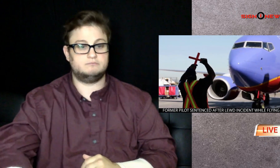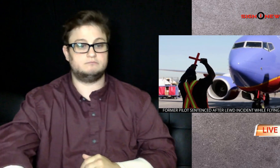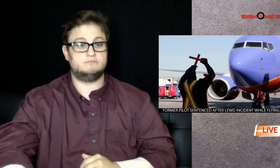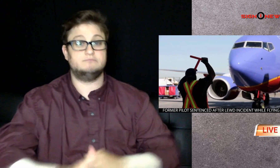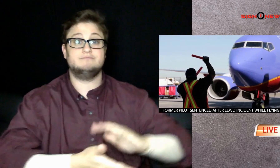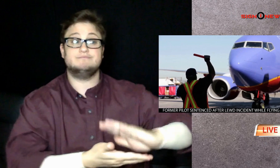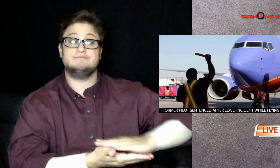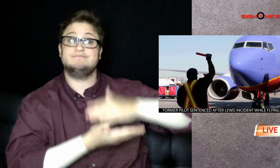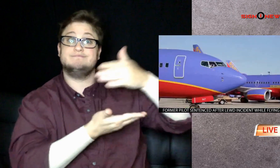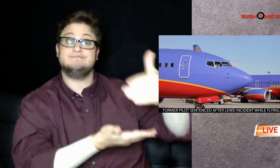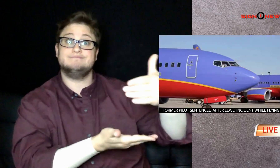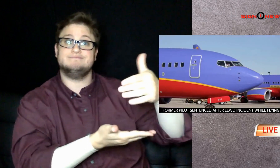undressed,